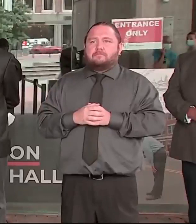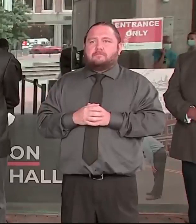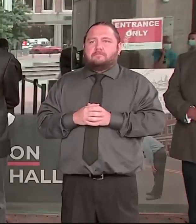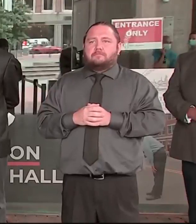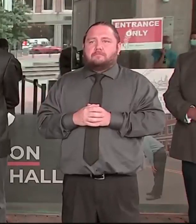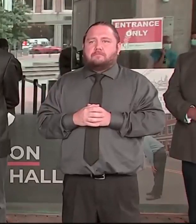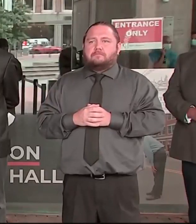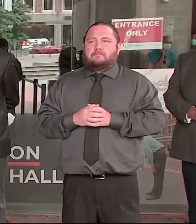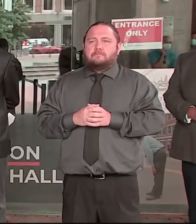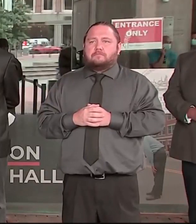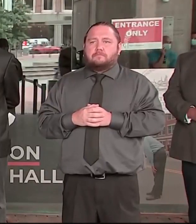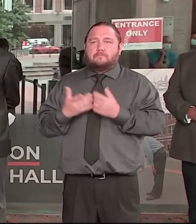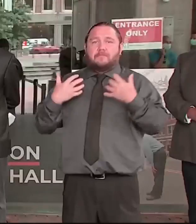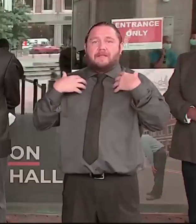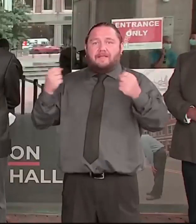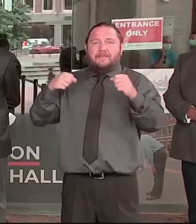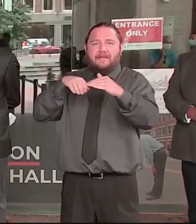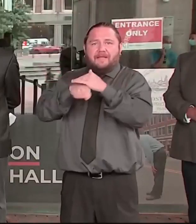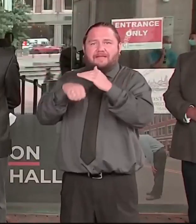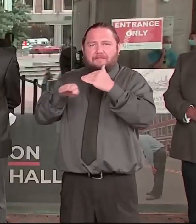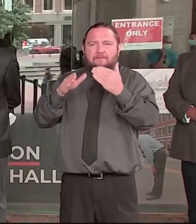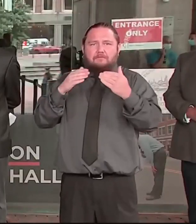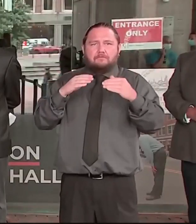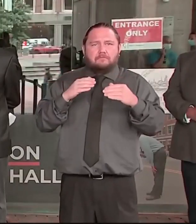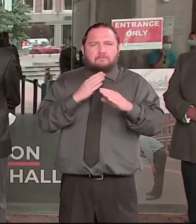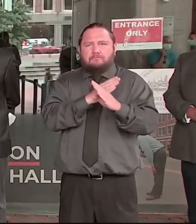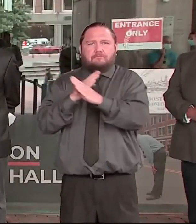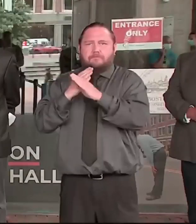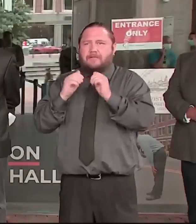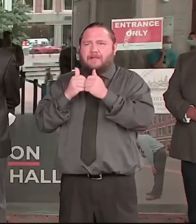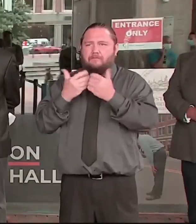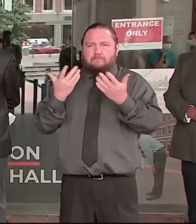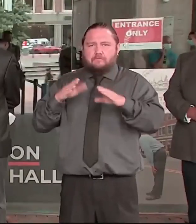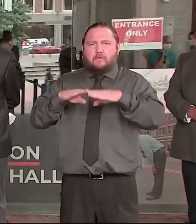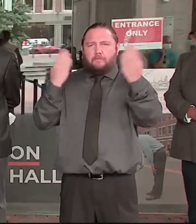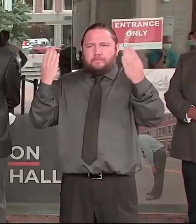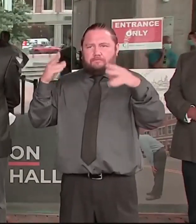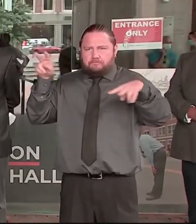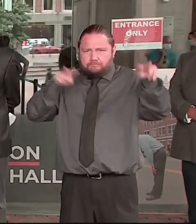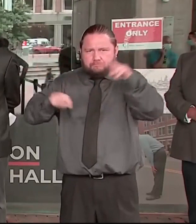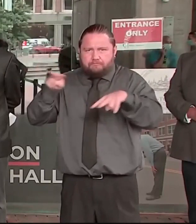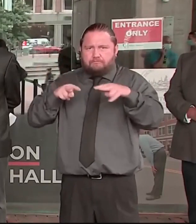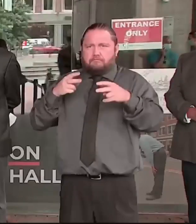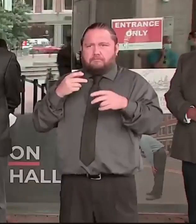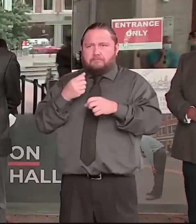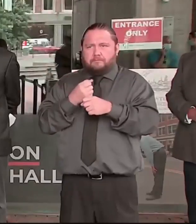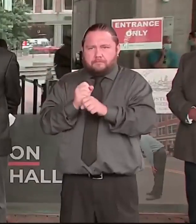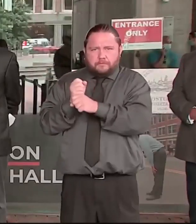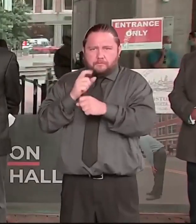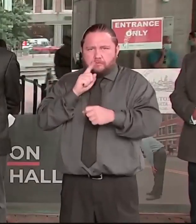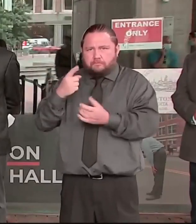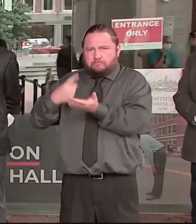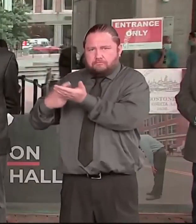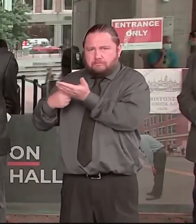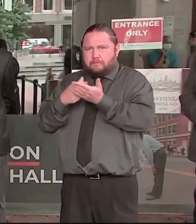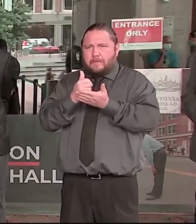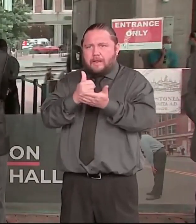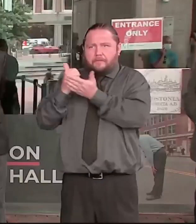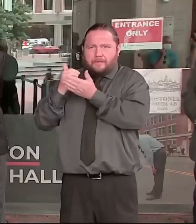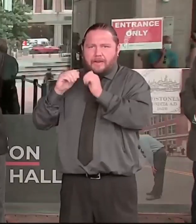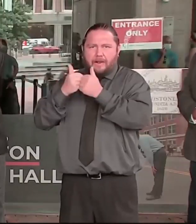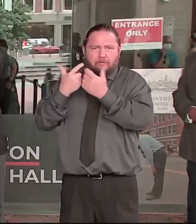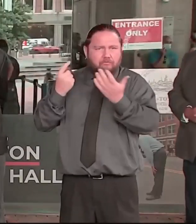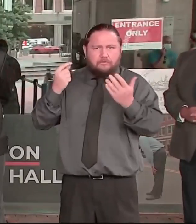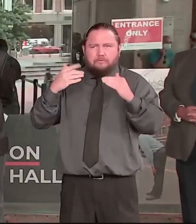our policies to identify where there are gaps and where we can create real measures of success. We will create a Boston Health Equity